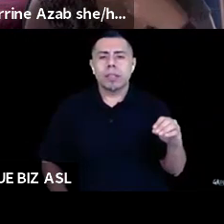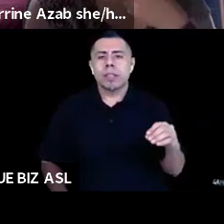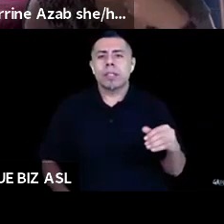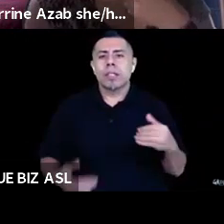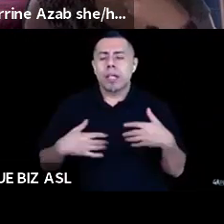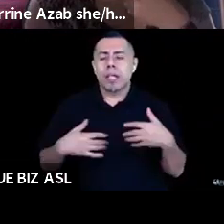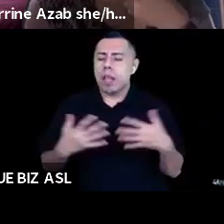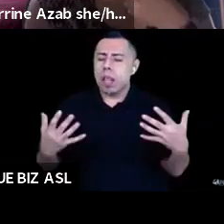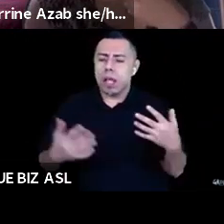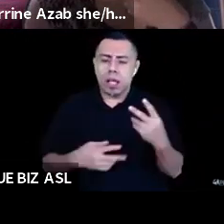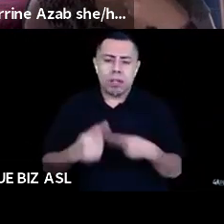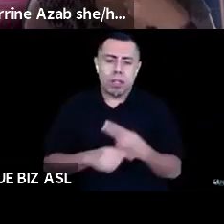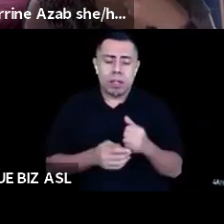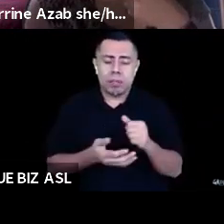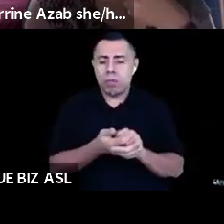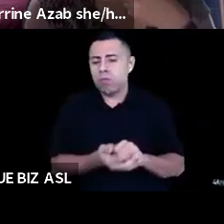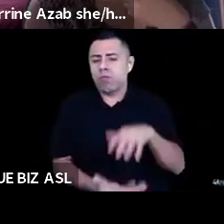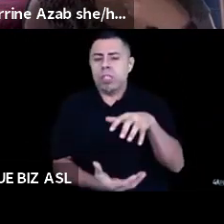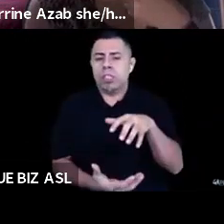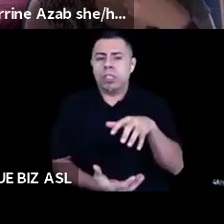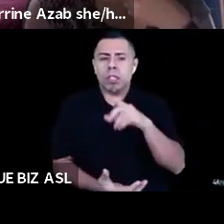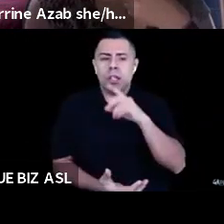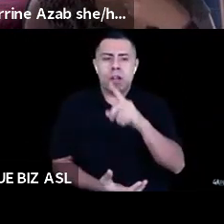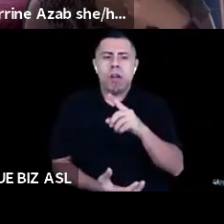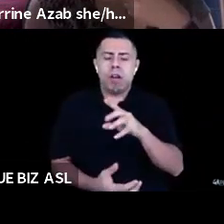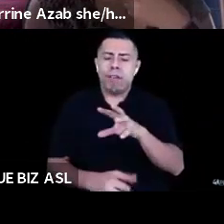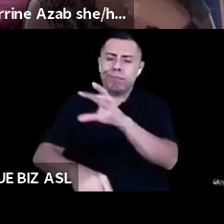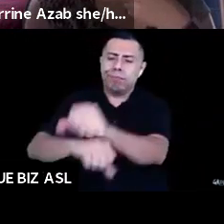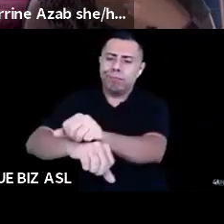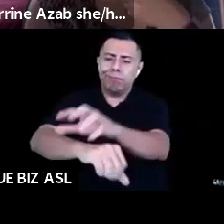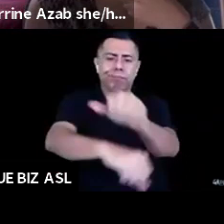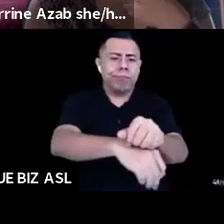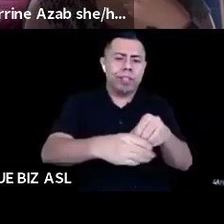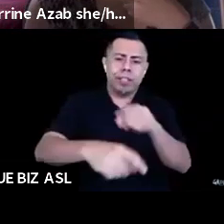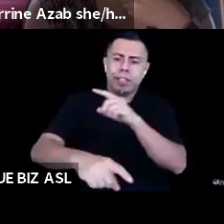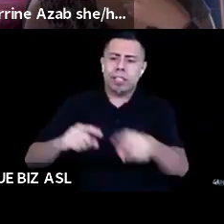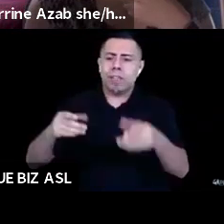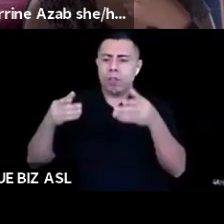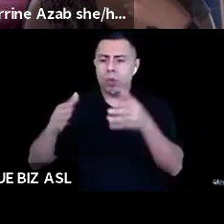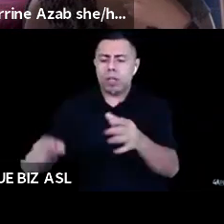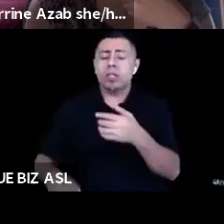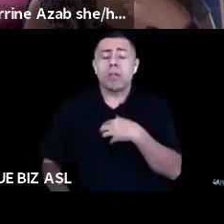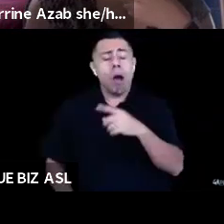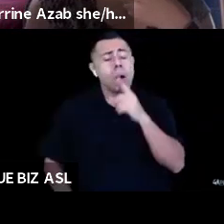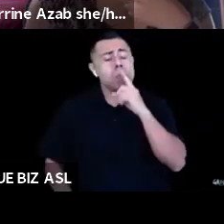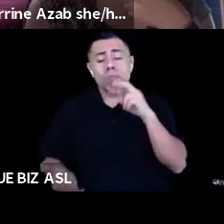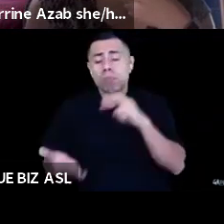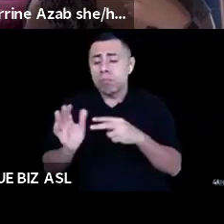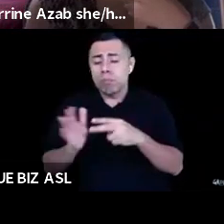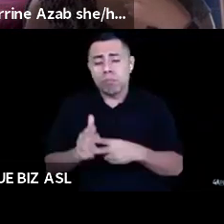that, um, I don't mean to sound callous and insensitive to the plate of institutions right now because that is very real. Um, and I